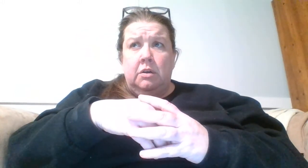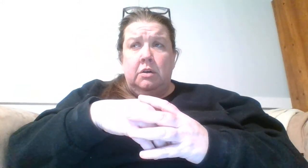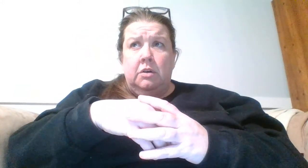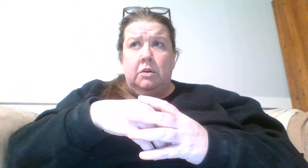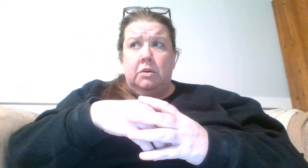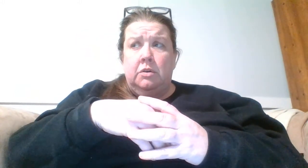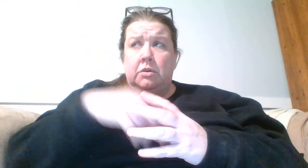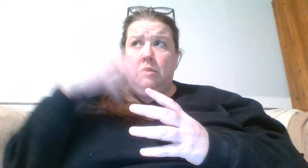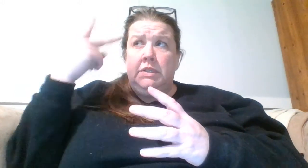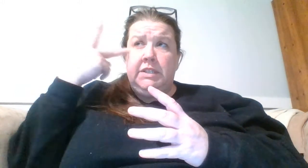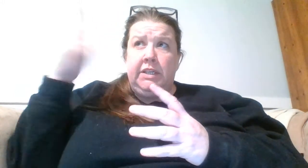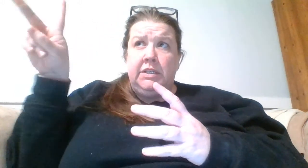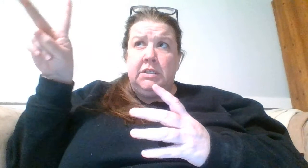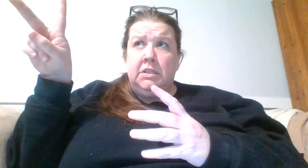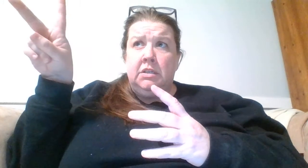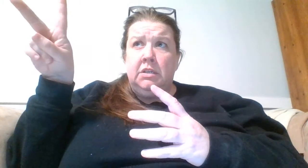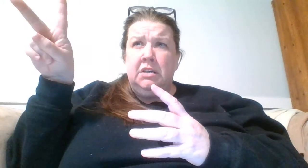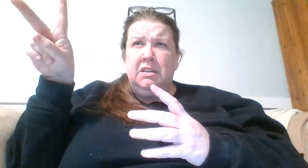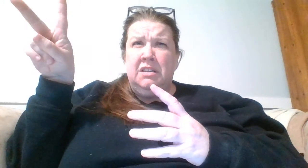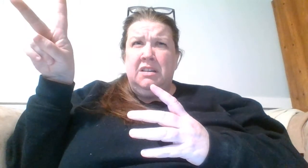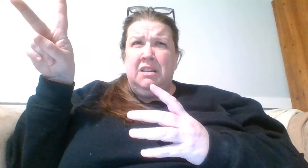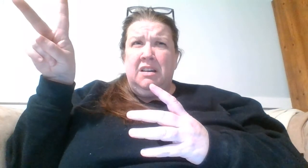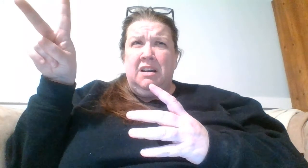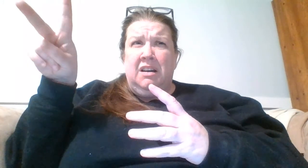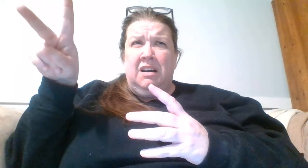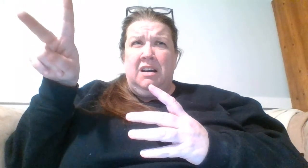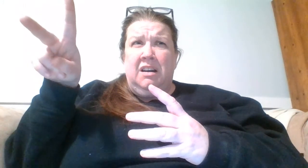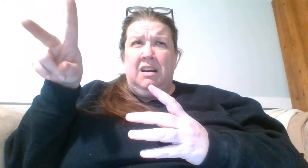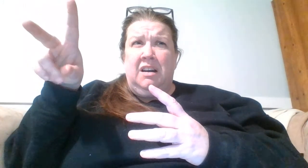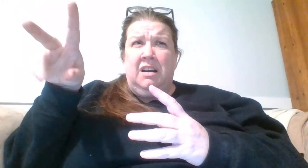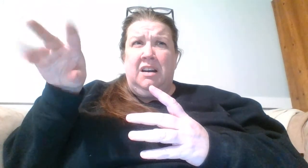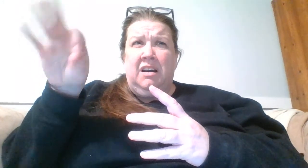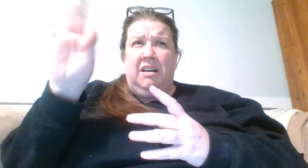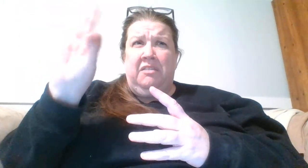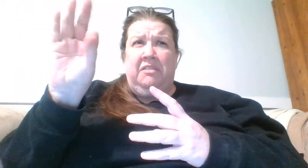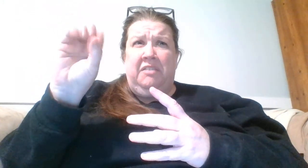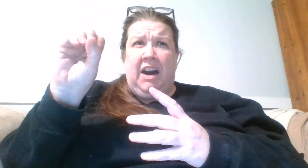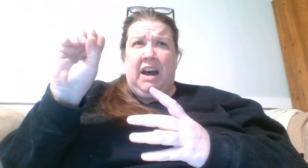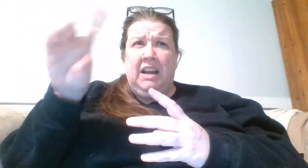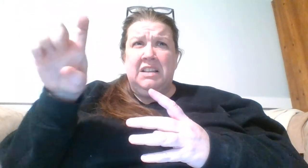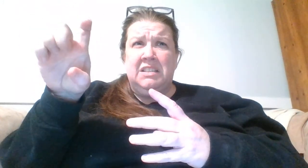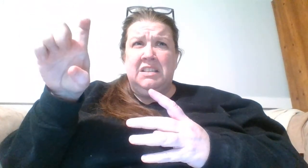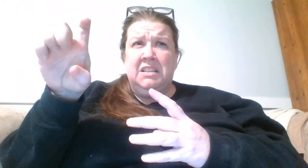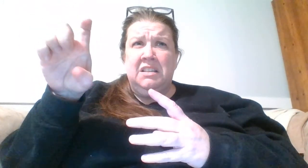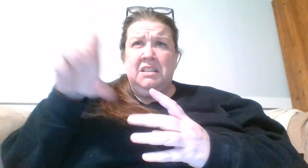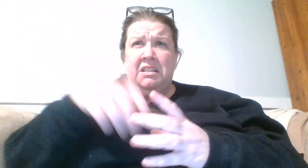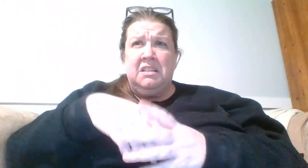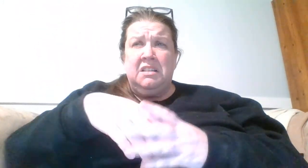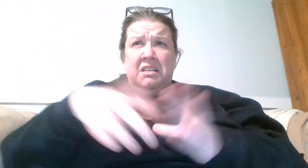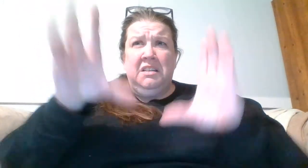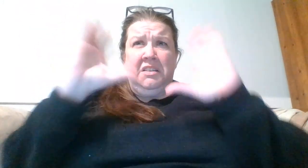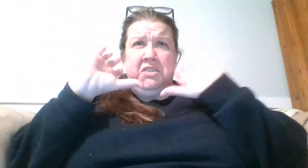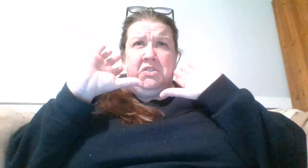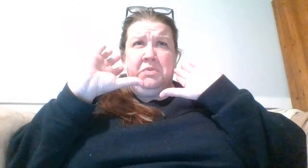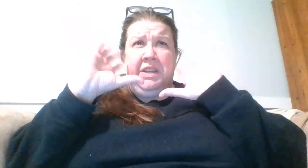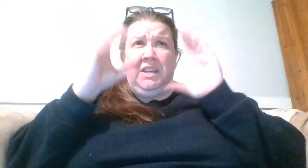Who sees fox drinking